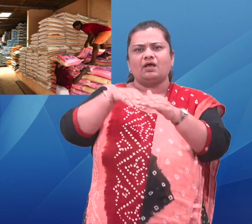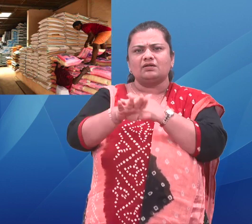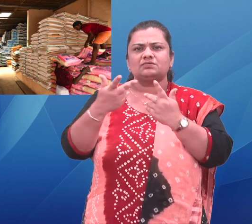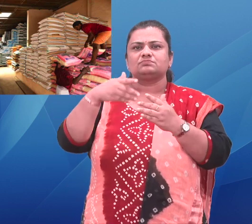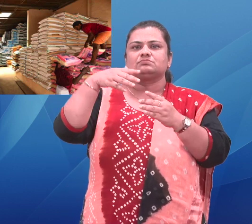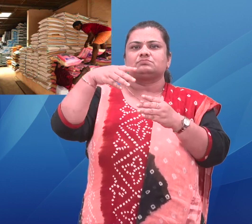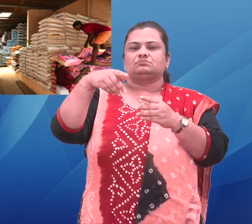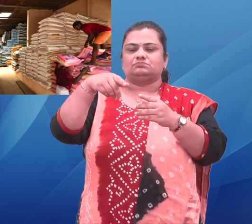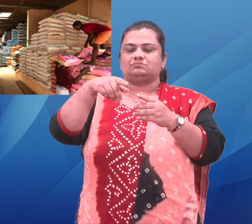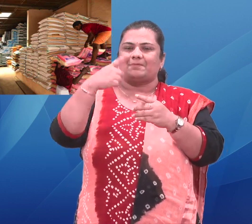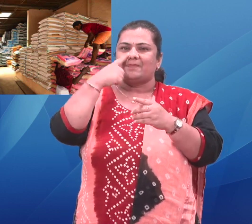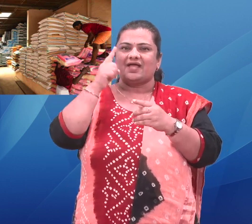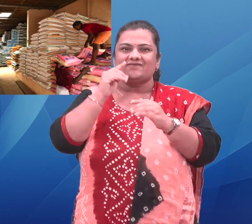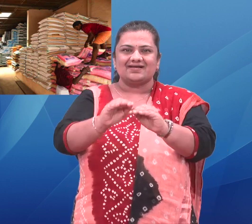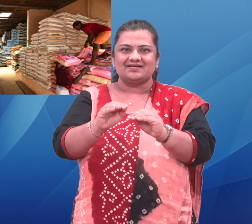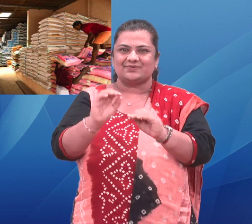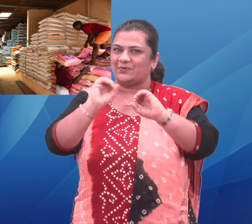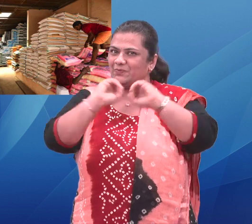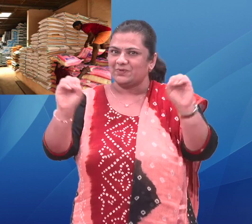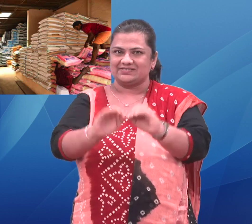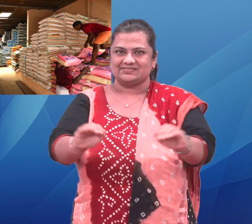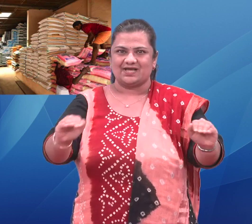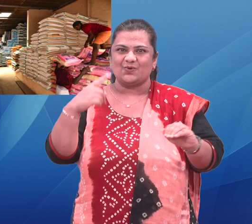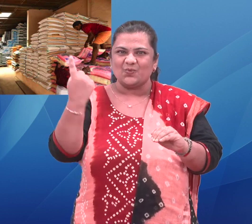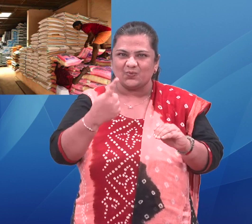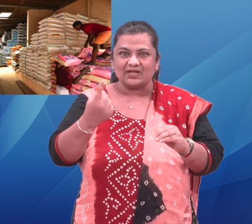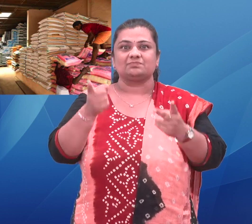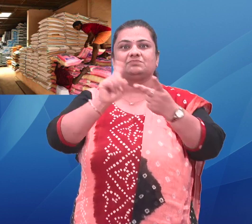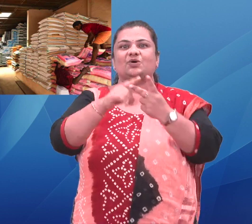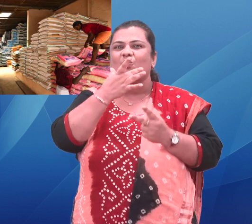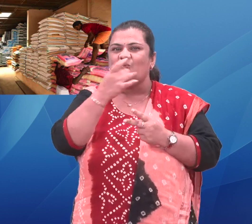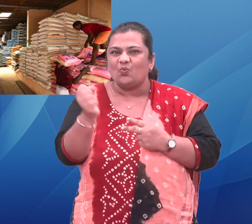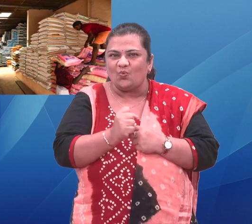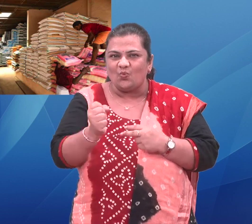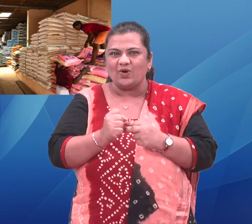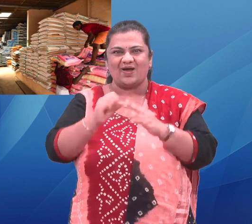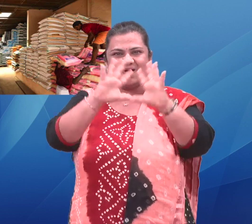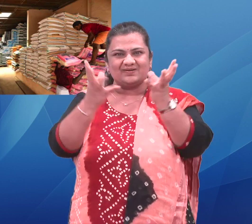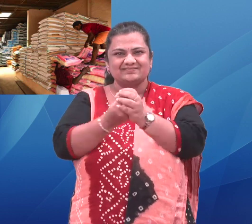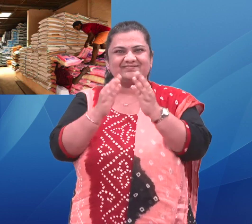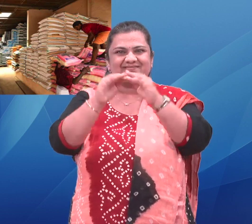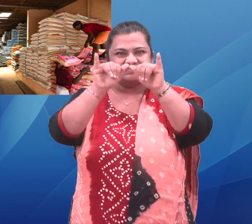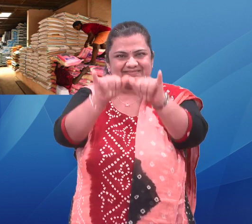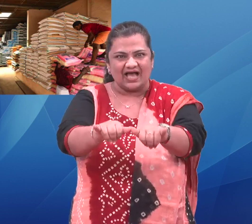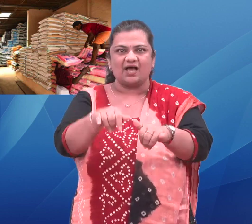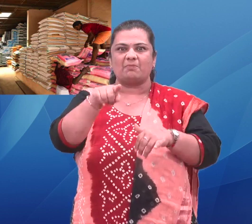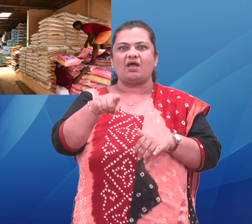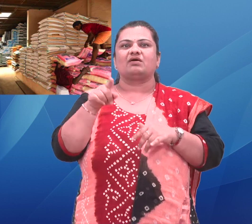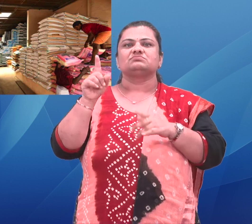commodities. These institutions will receive additional rice in place of the wheat allocation that has been slashed by the